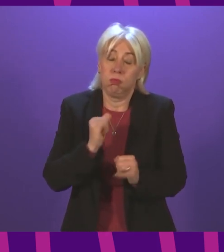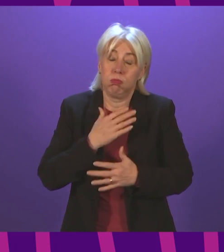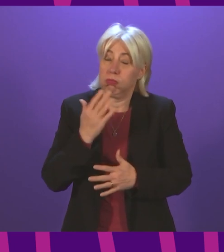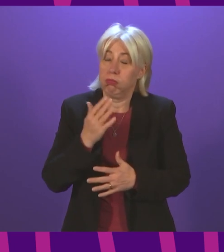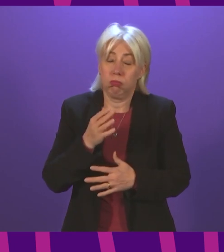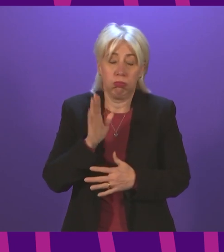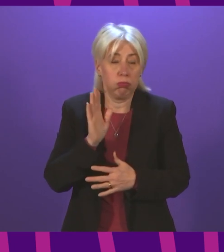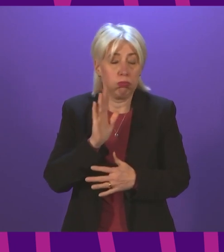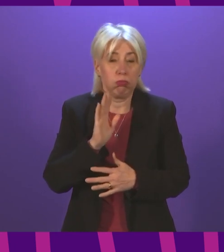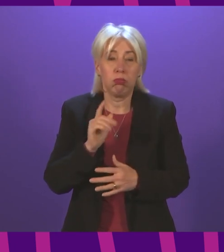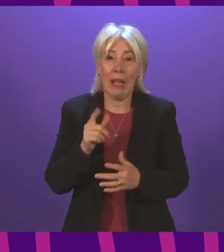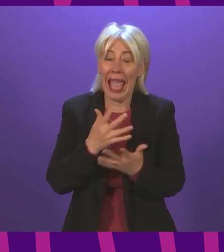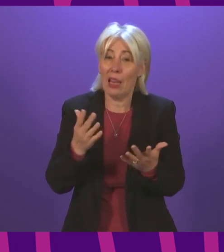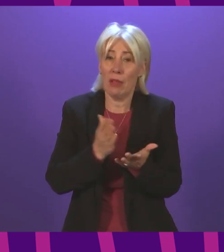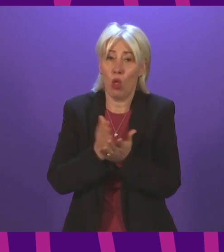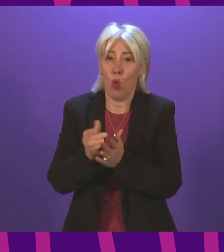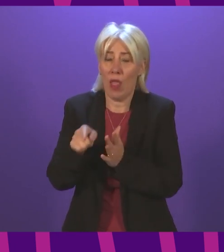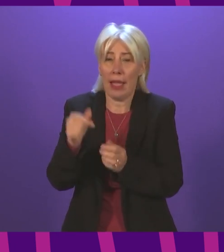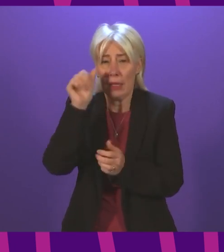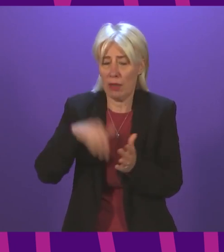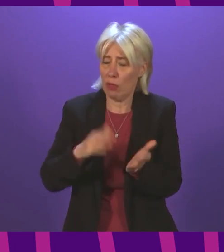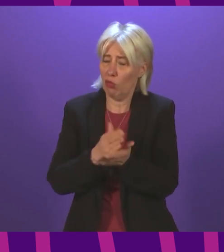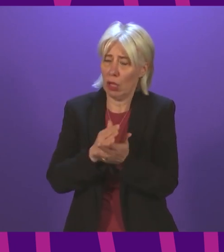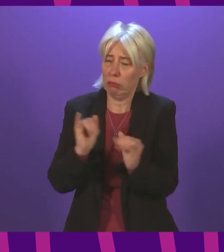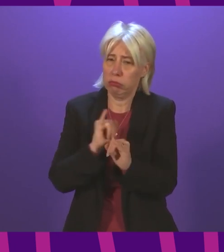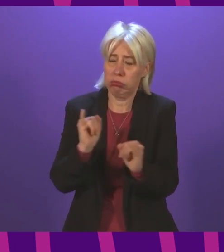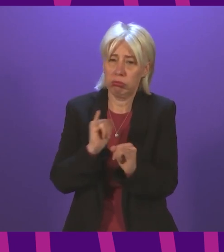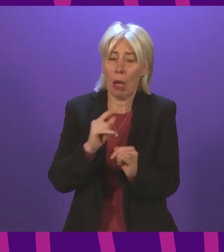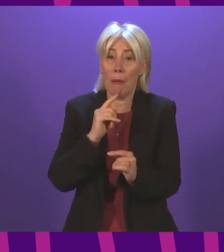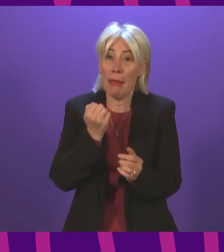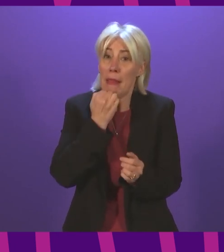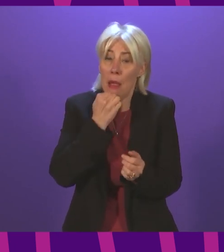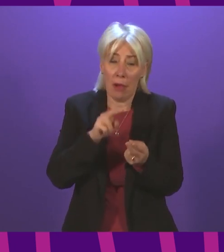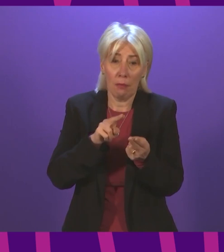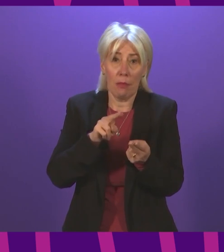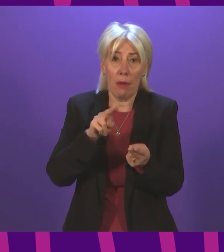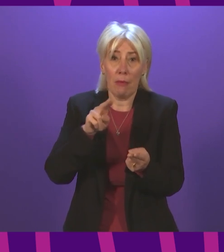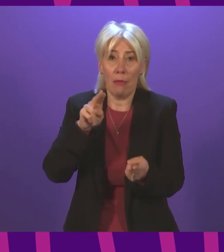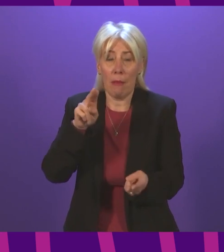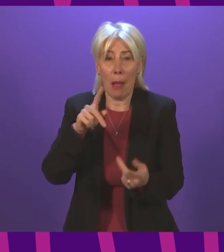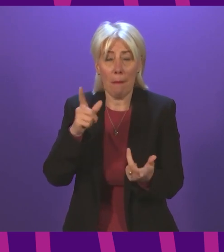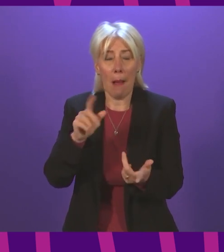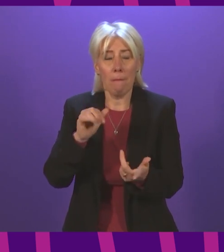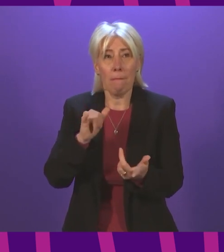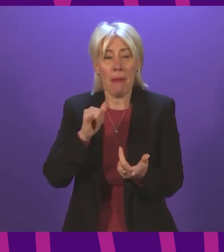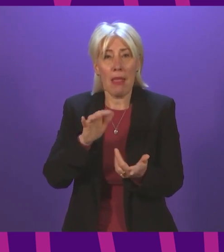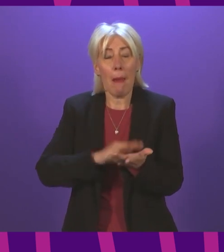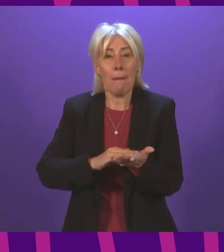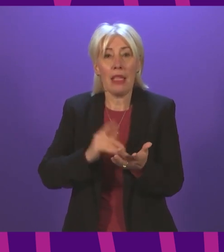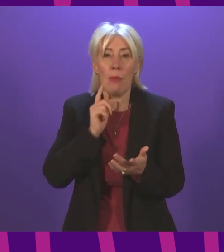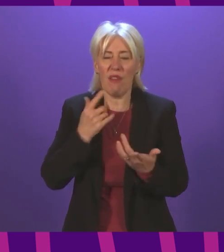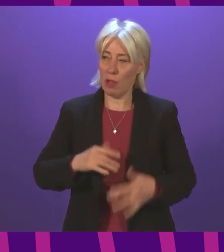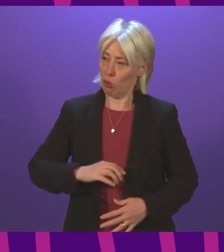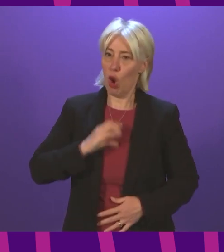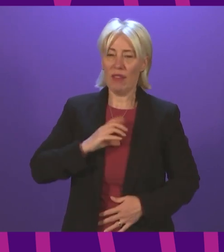victims of those crimes is deeply troubling, but of course we have got to remember that increases in numbers may mean that people now feel more able to come forward and